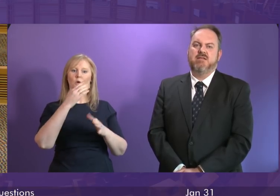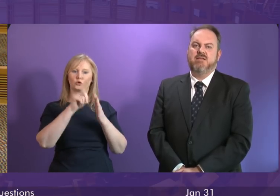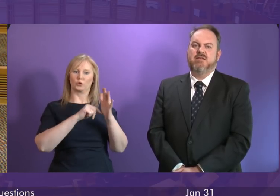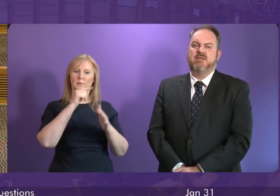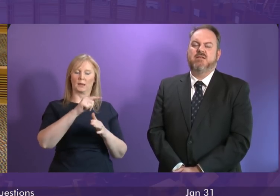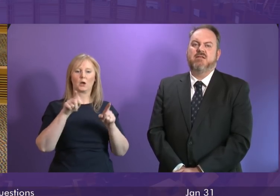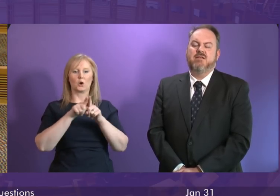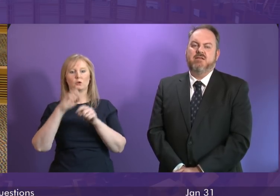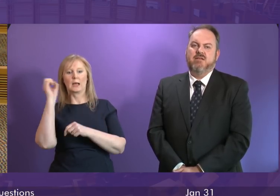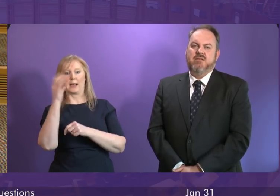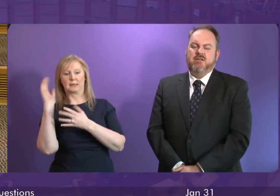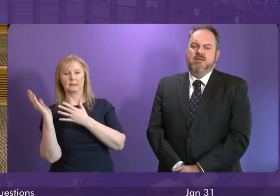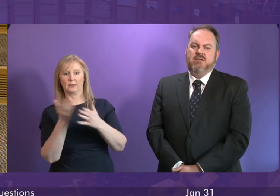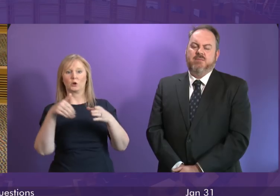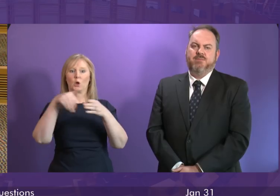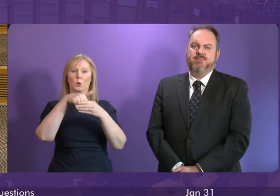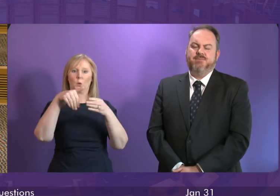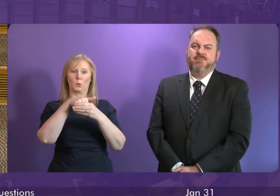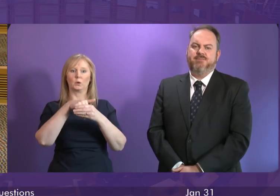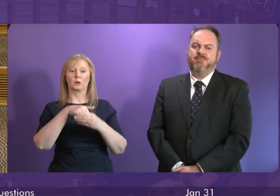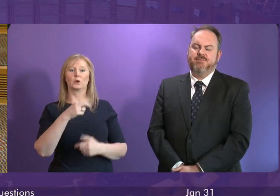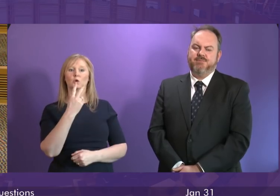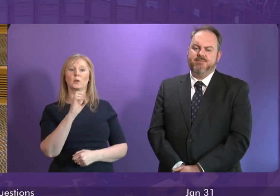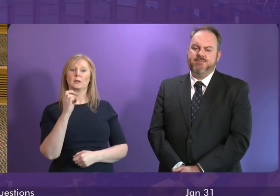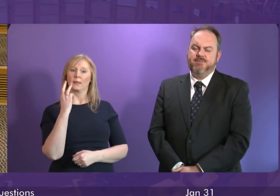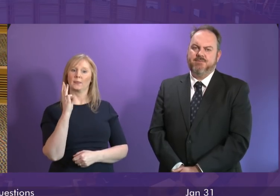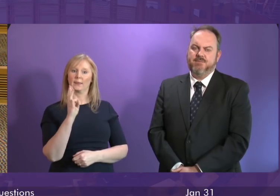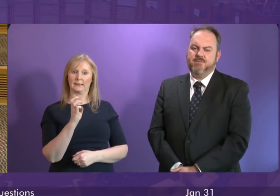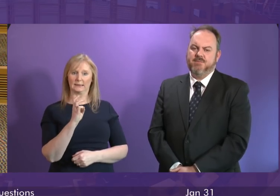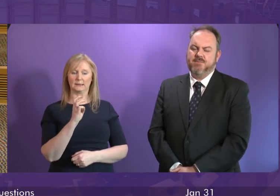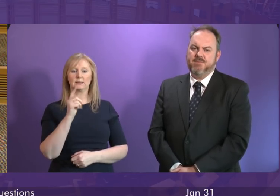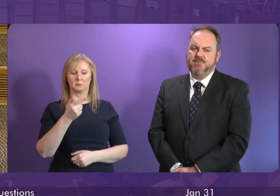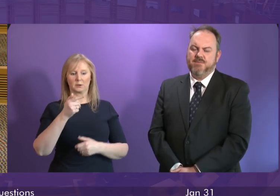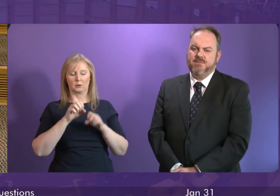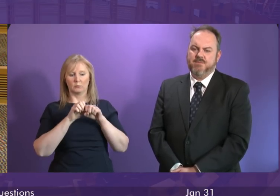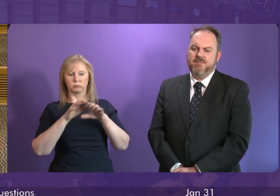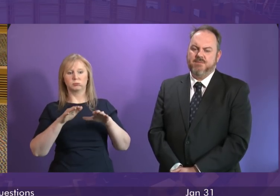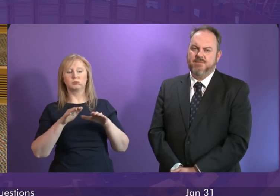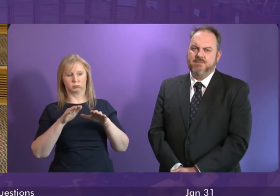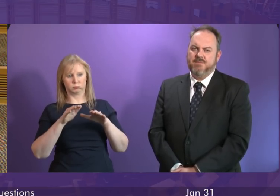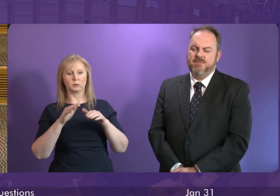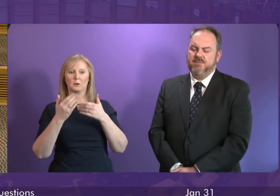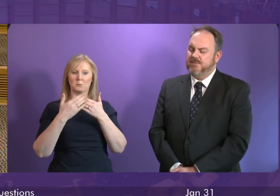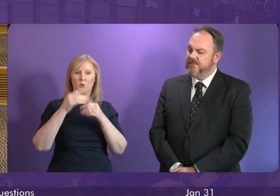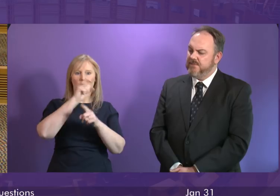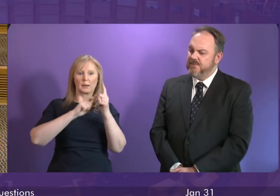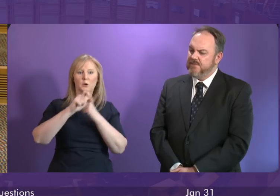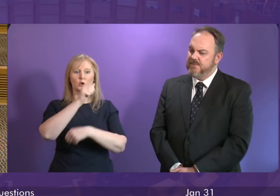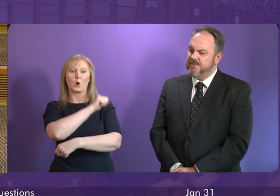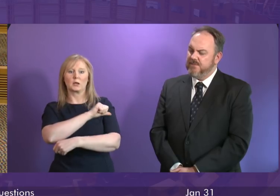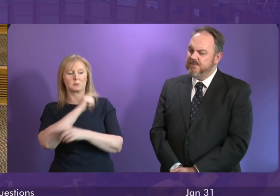hospital were also included. And from 2013, we rolled the programme out further to include inspections of community hospitals.